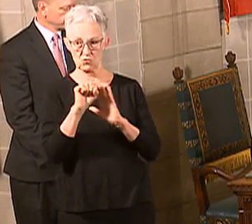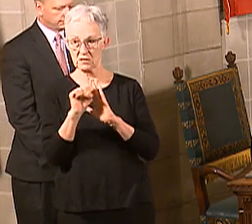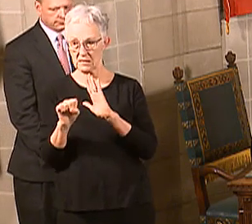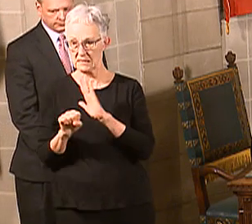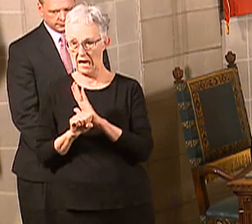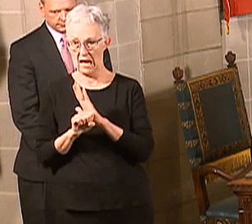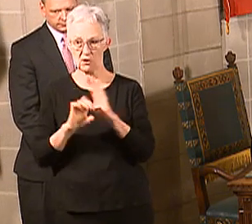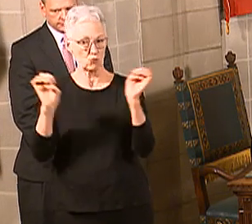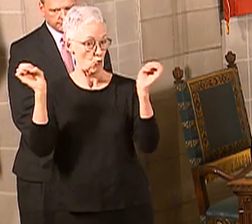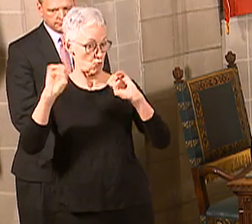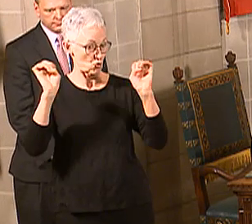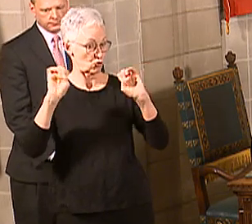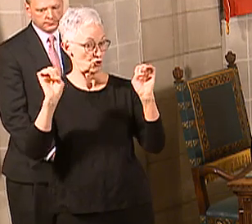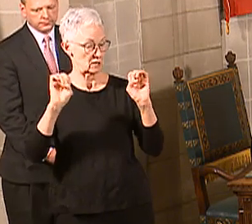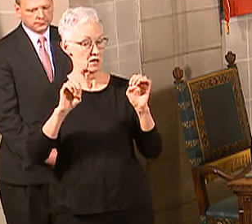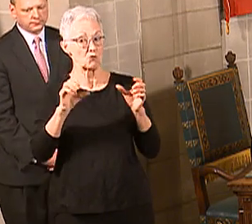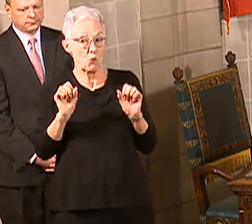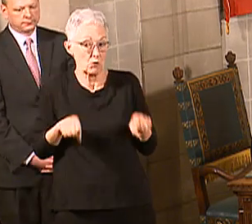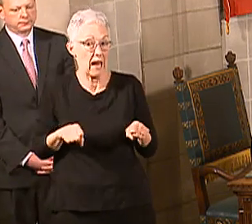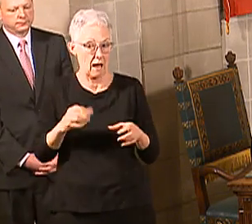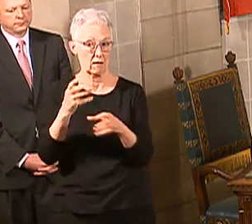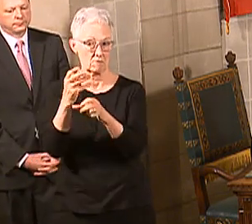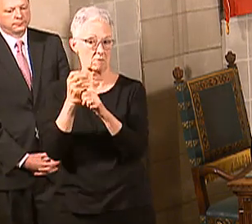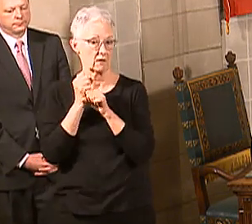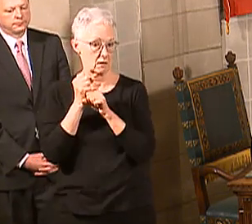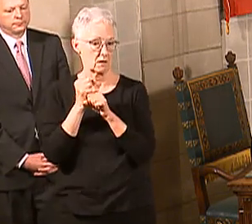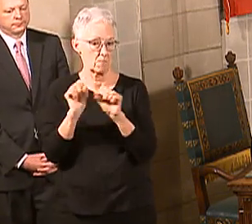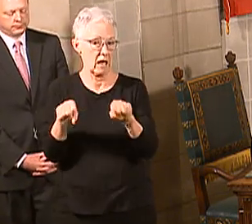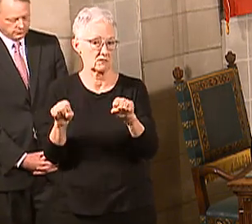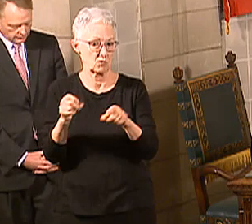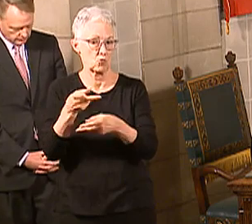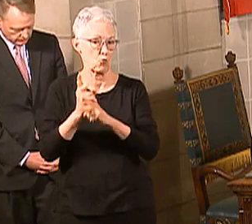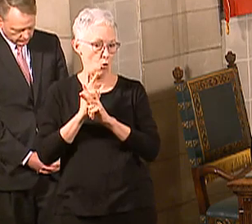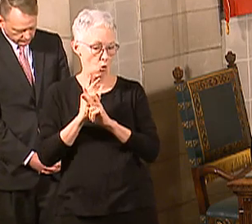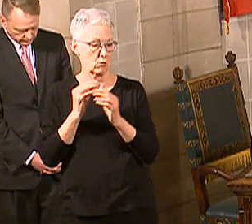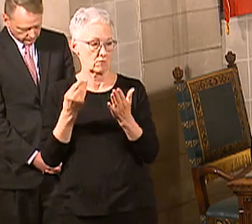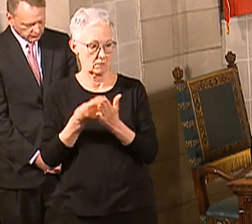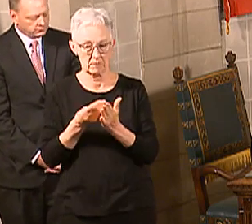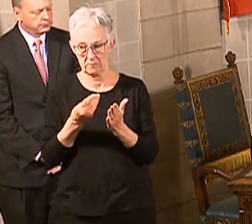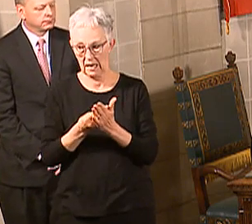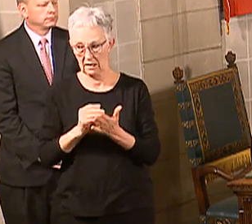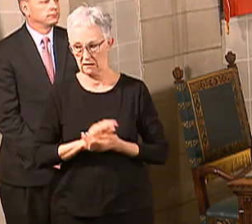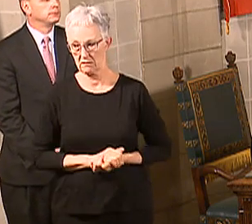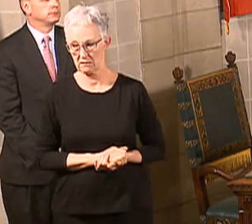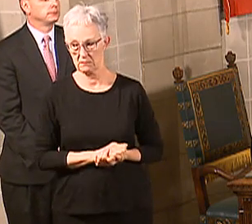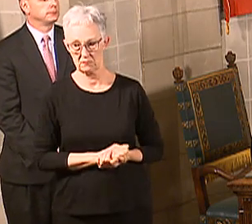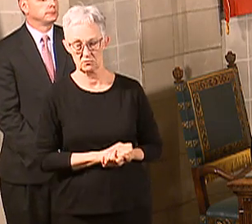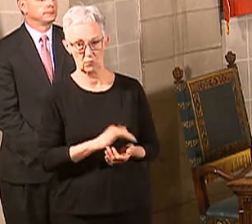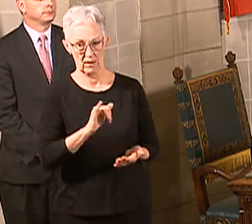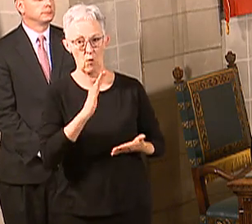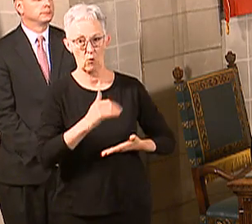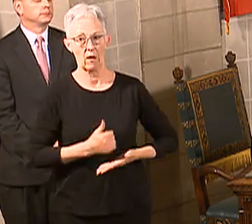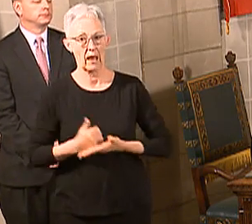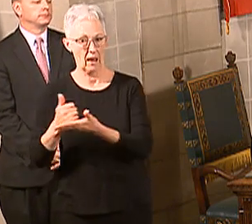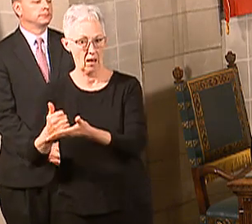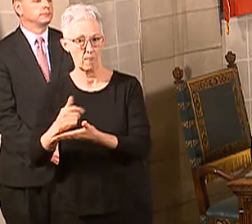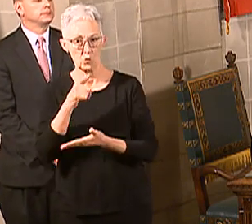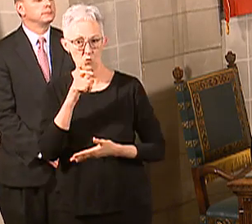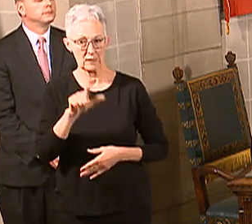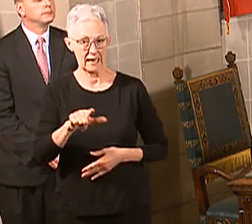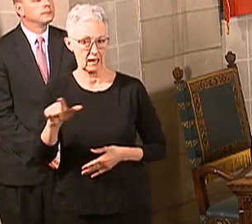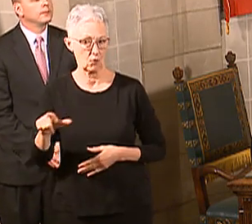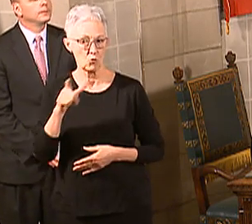financials, so you'll still have to talk to your bank to pull all that together, but another option for you to get liquidity during this emergency, so for our